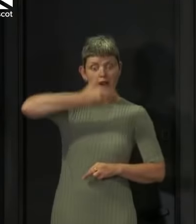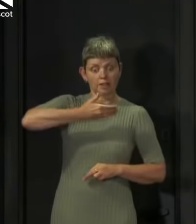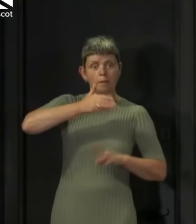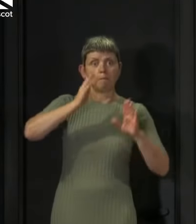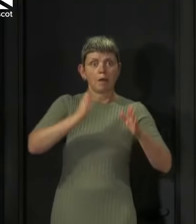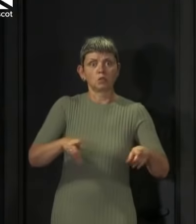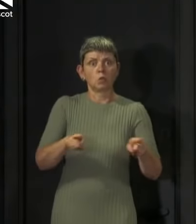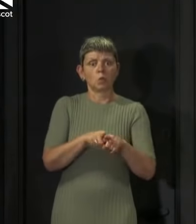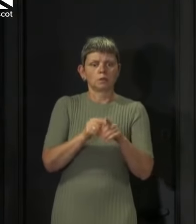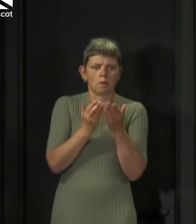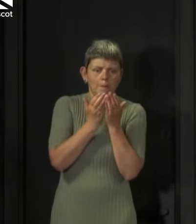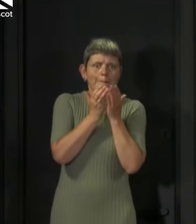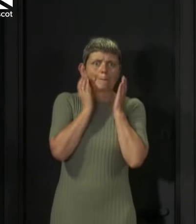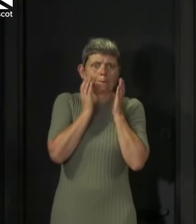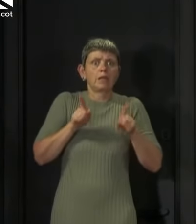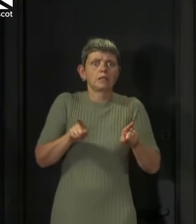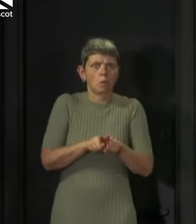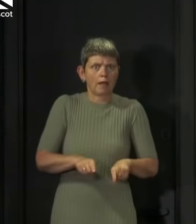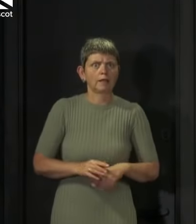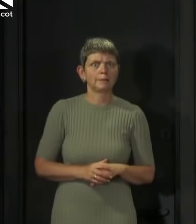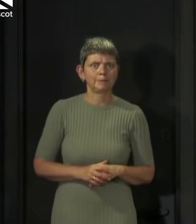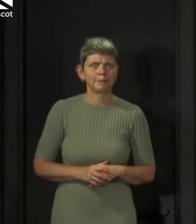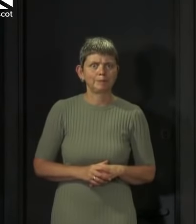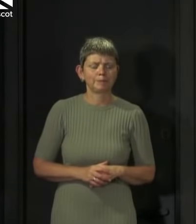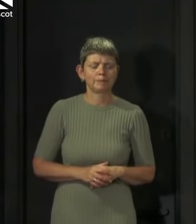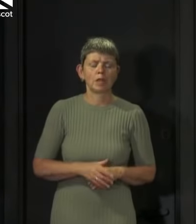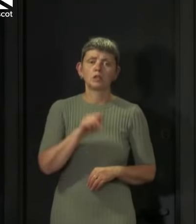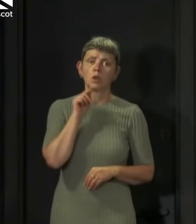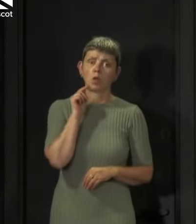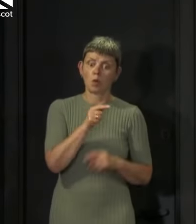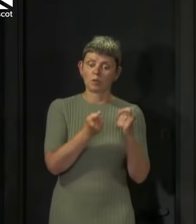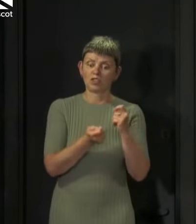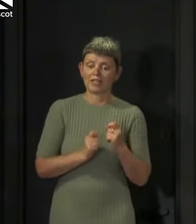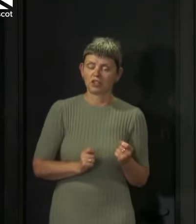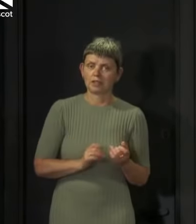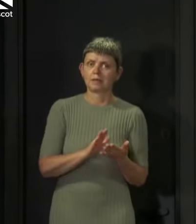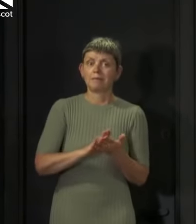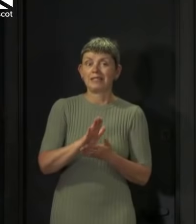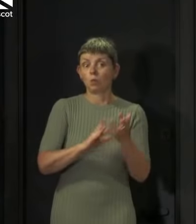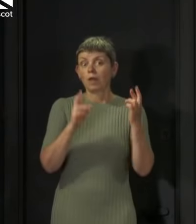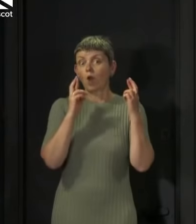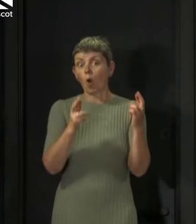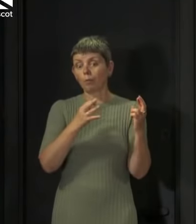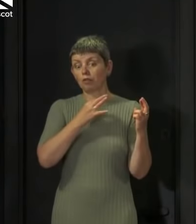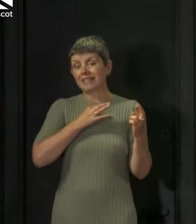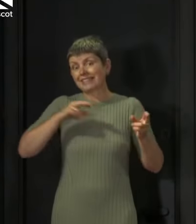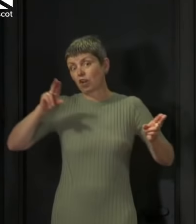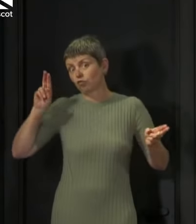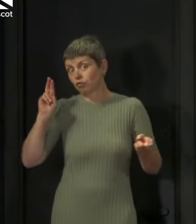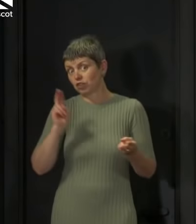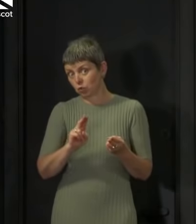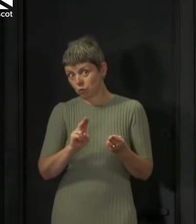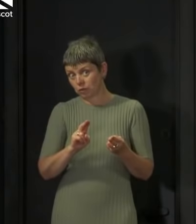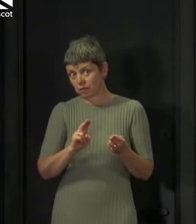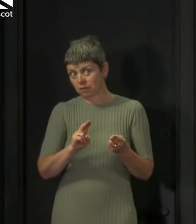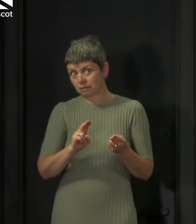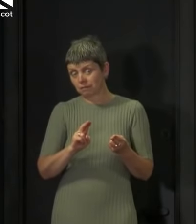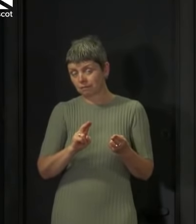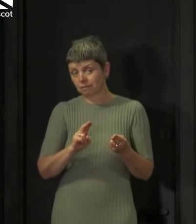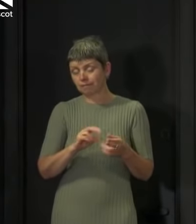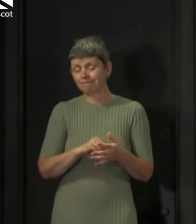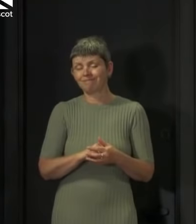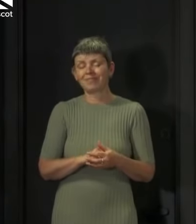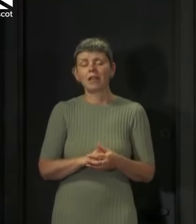of face covering. These changes will help to reduce some of the risks that people face and they are not any of them being made